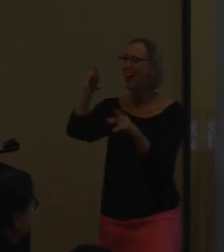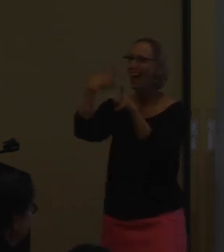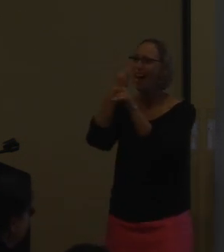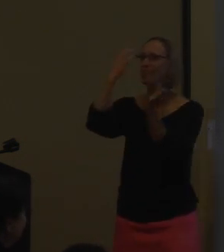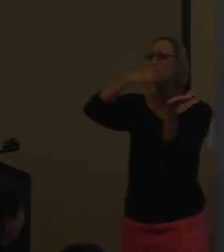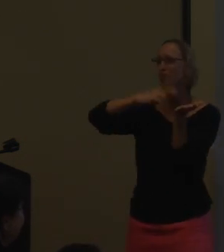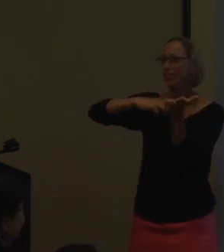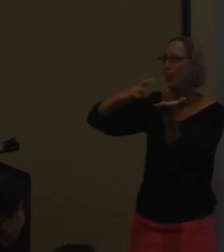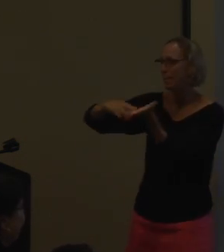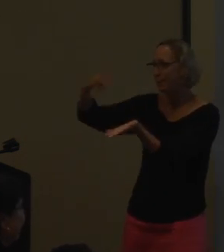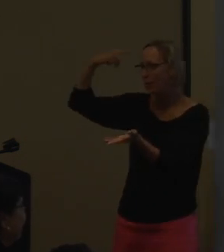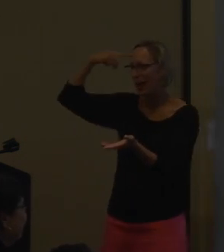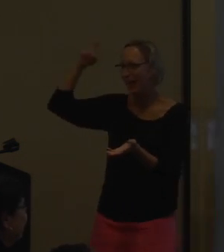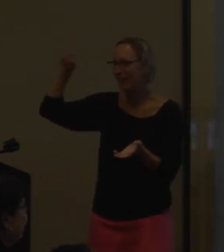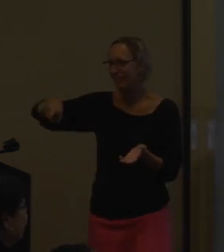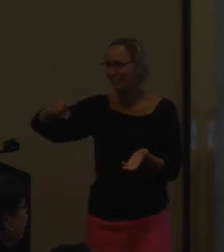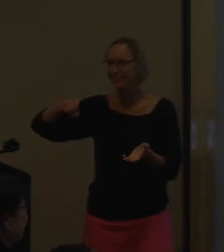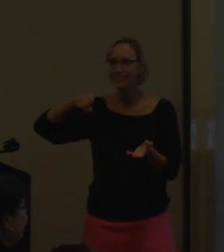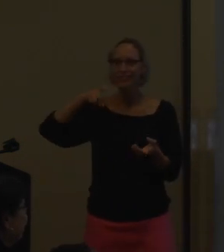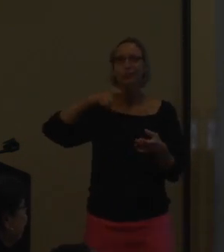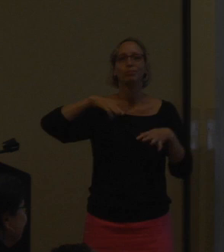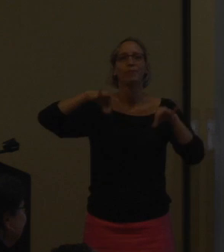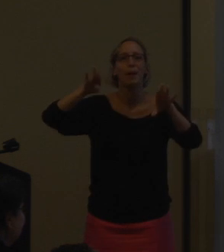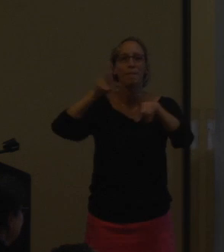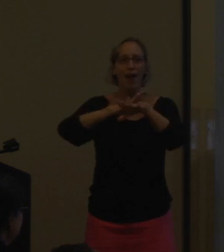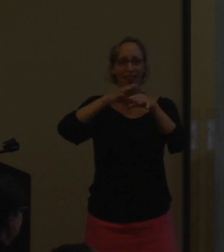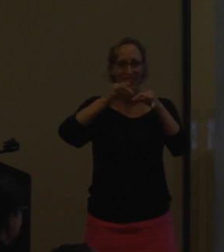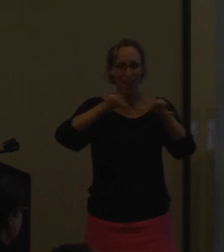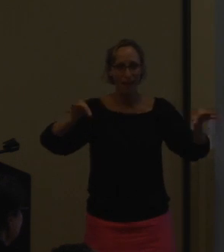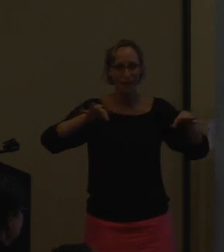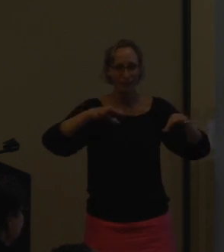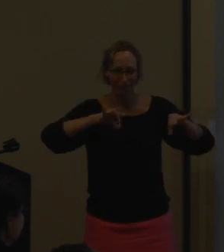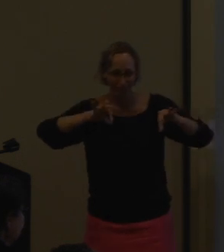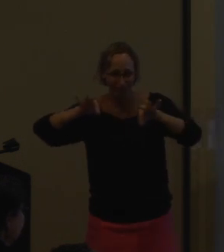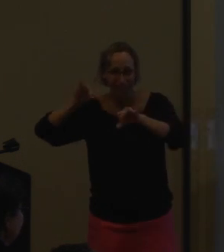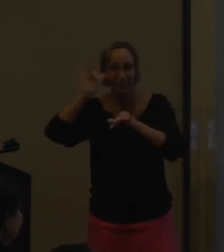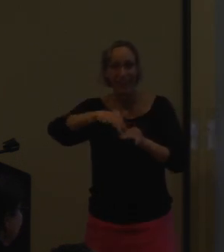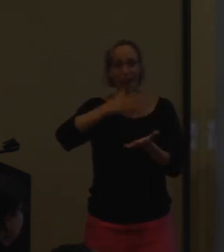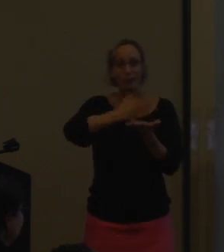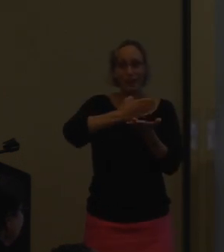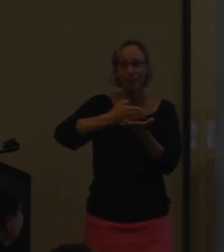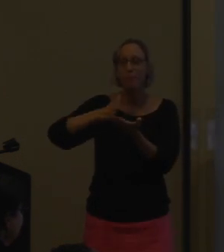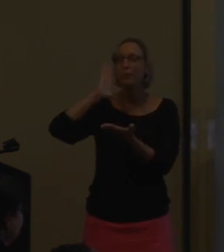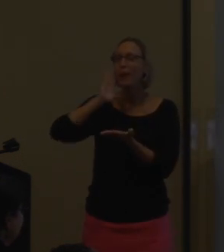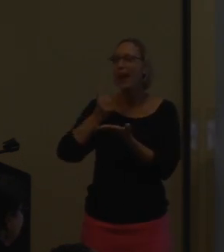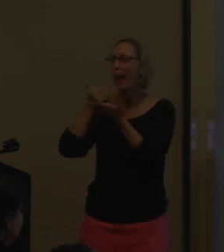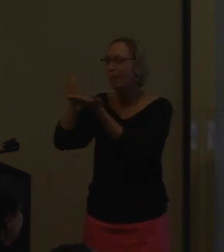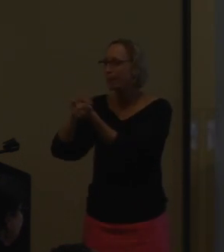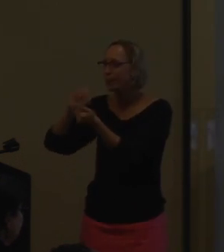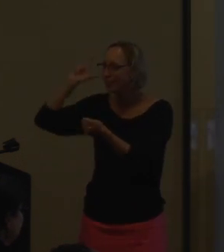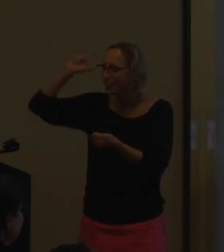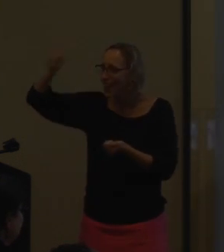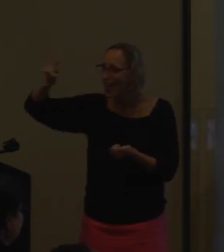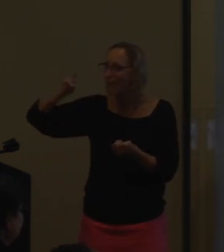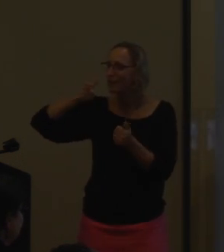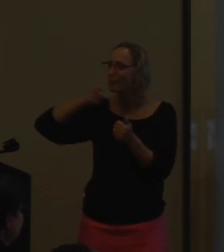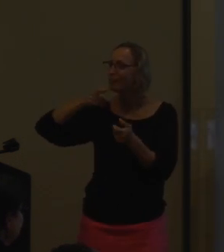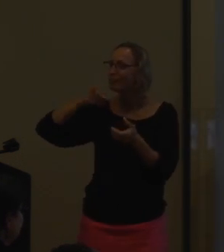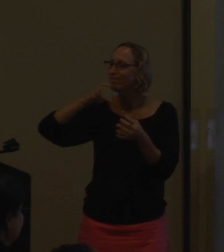specifically. So that's the type of rhythm that the brain needs in order to pick up the language, because that